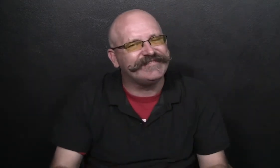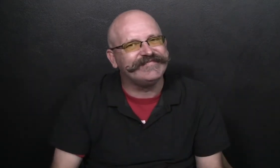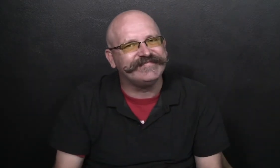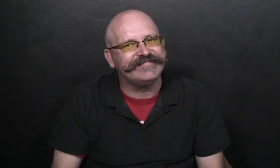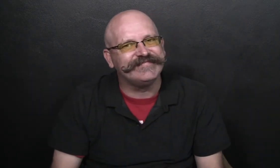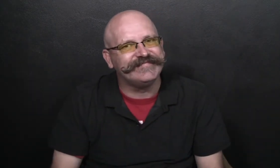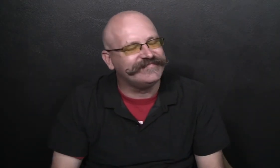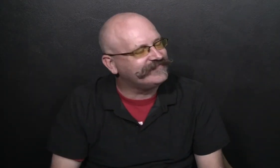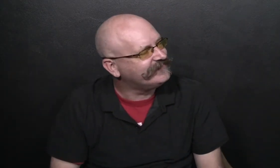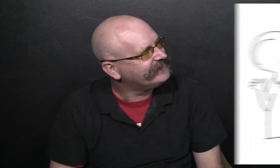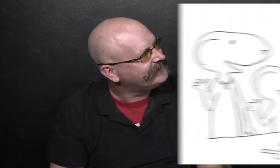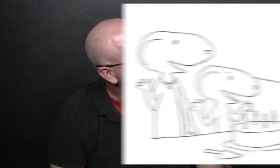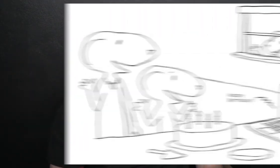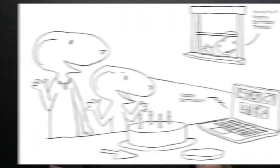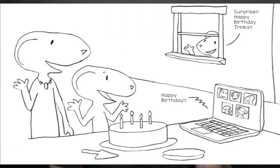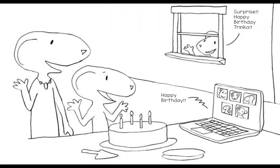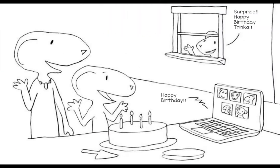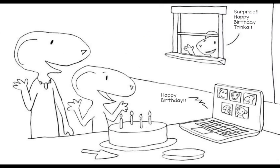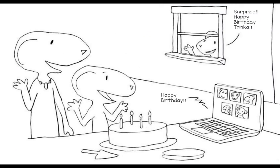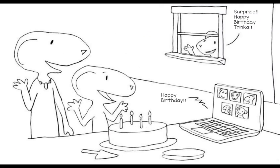same But it was beautiful and important